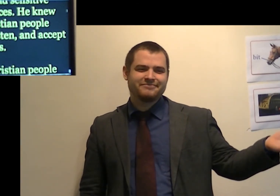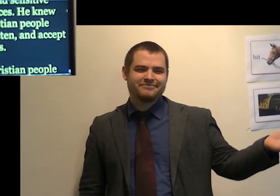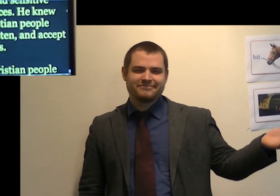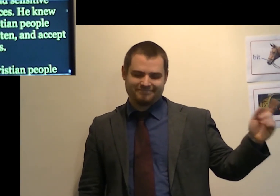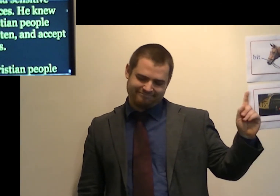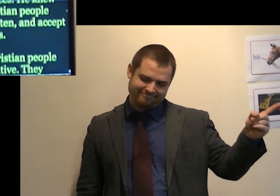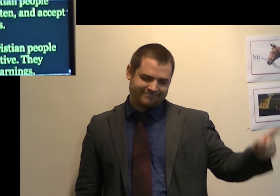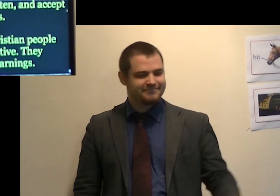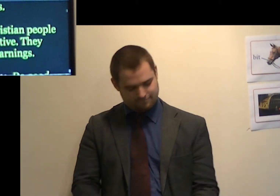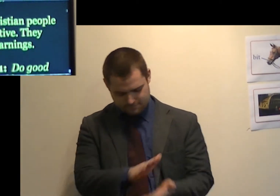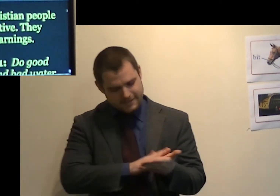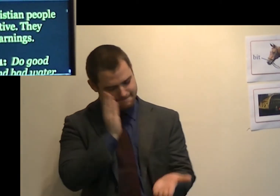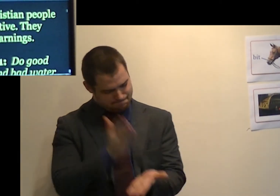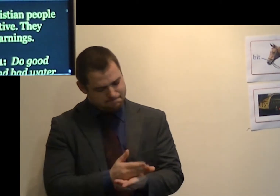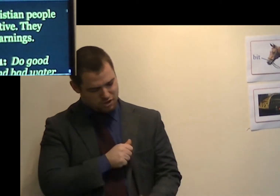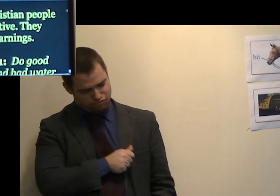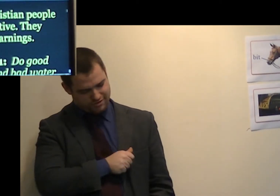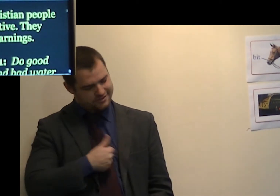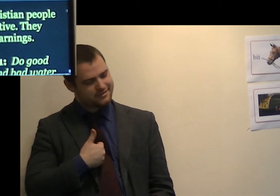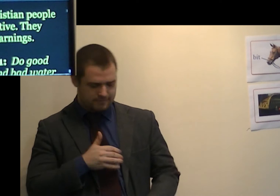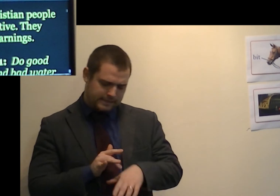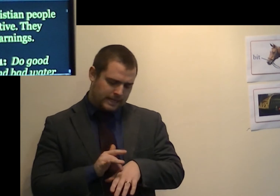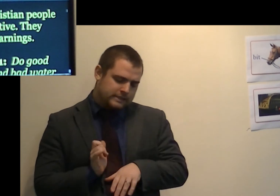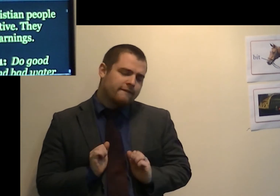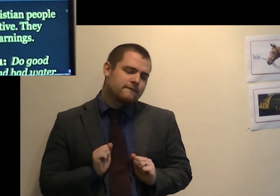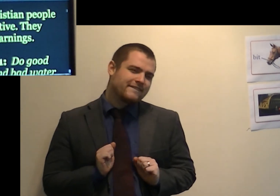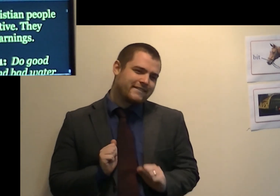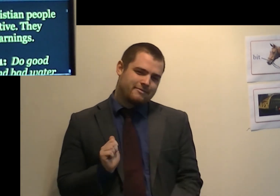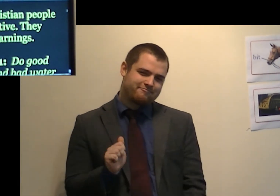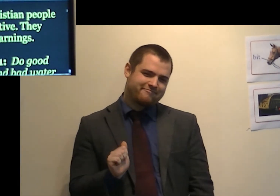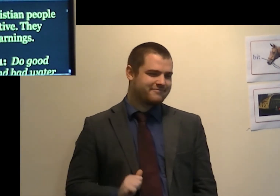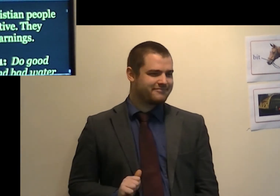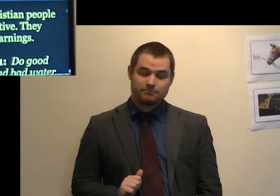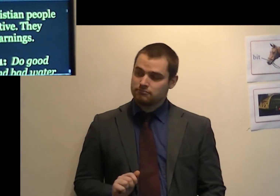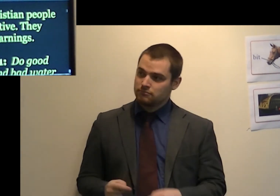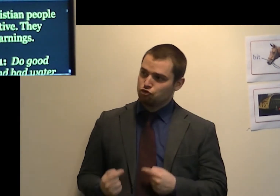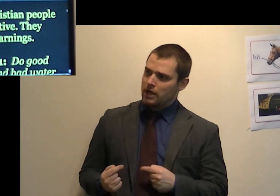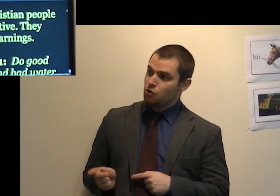True Christian people are sensitive. They accept warnings. people.